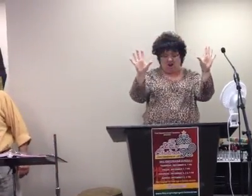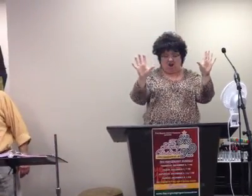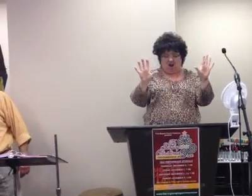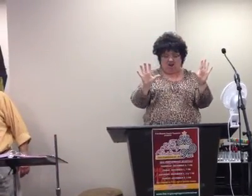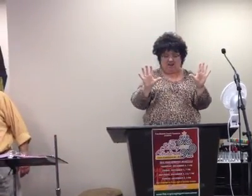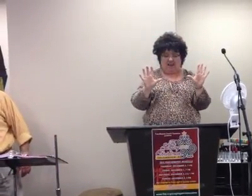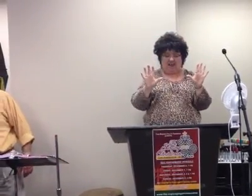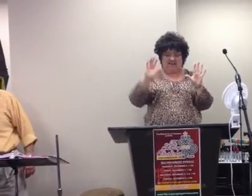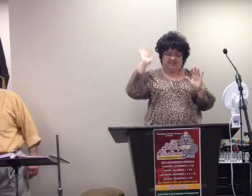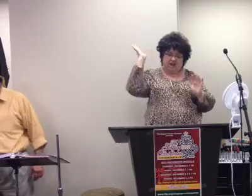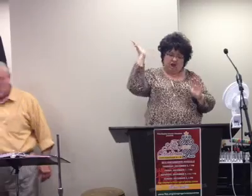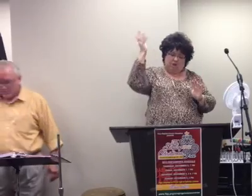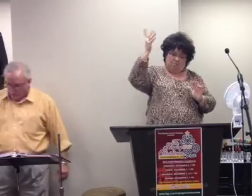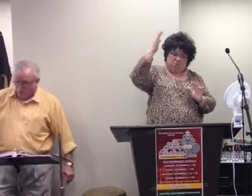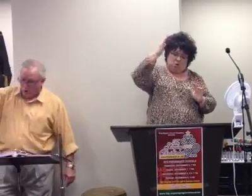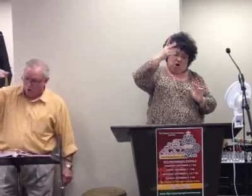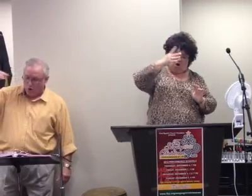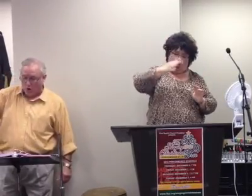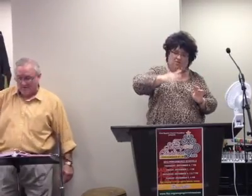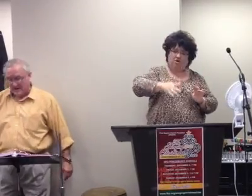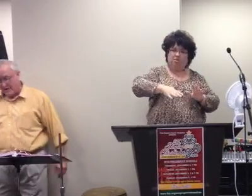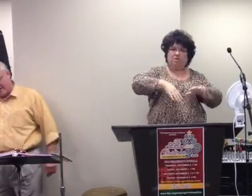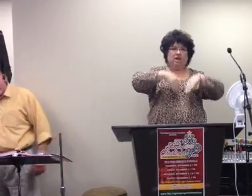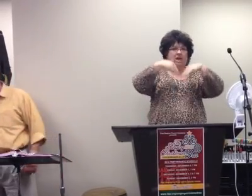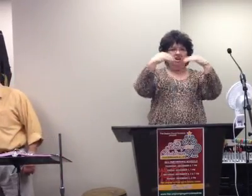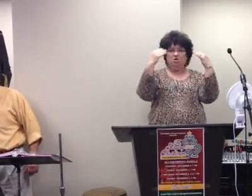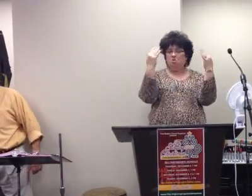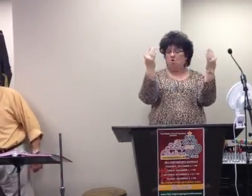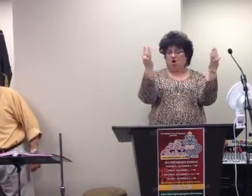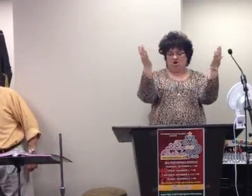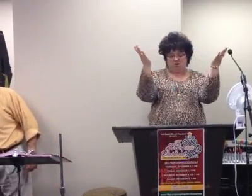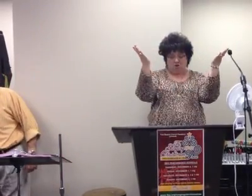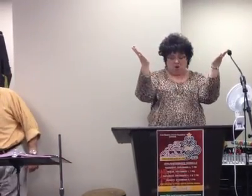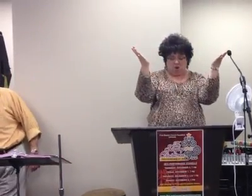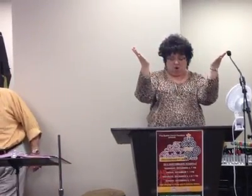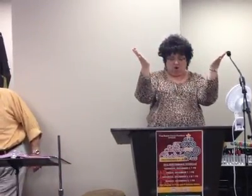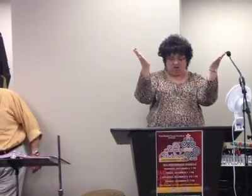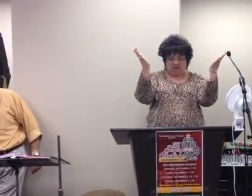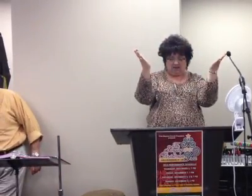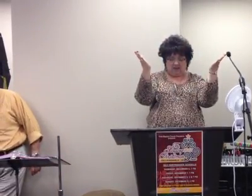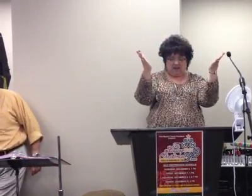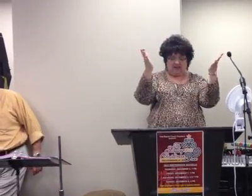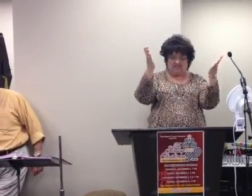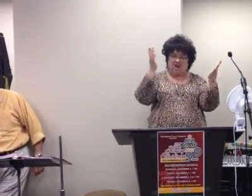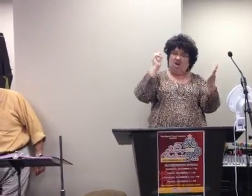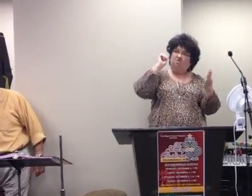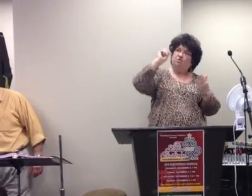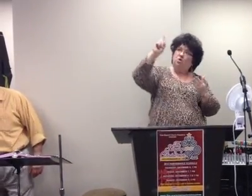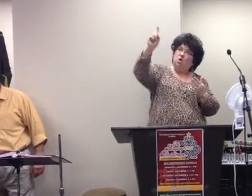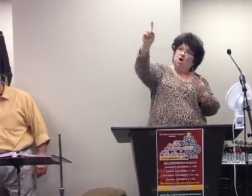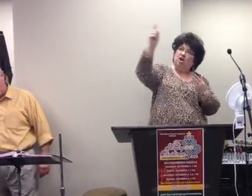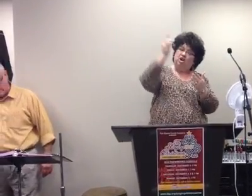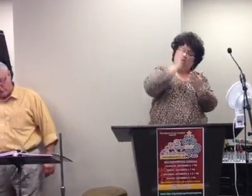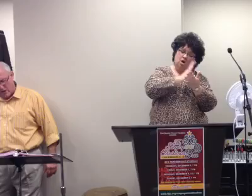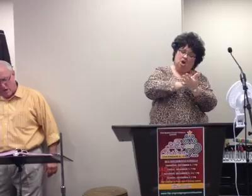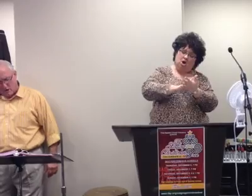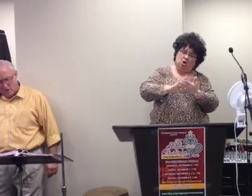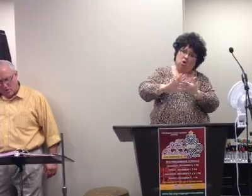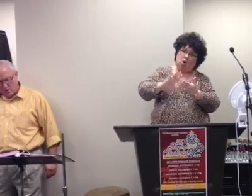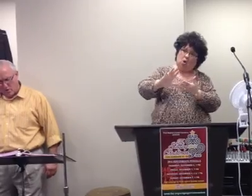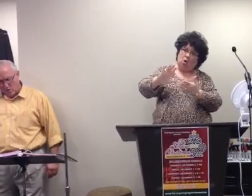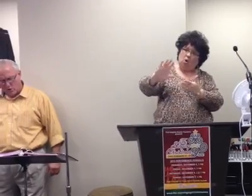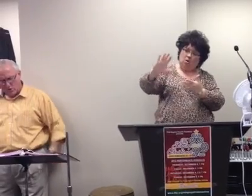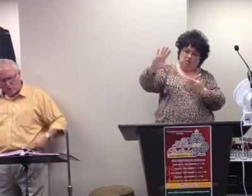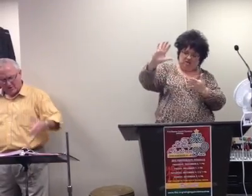darkness, pour over me your holiness. For you